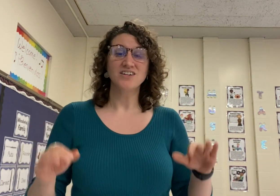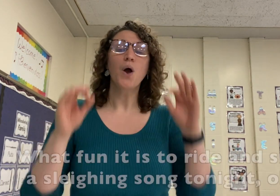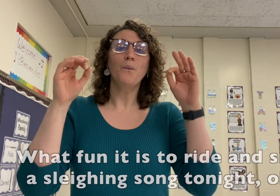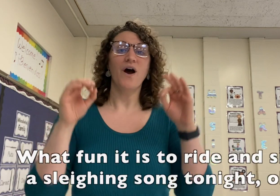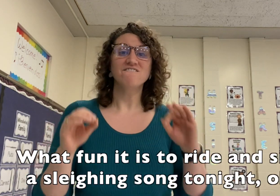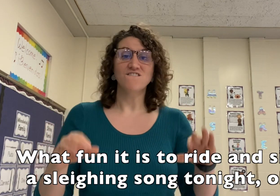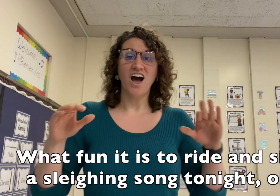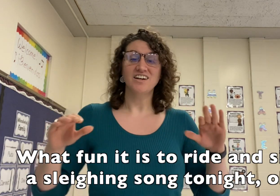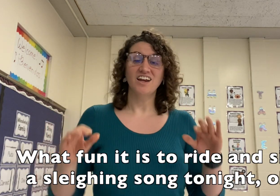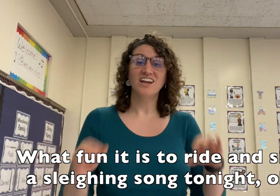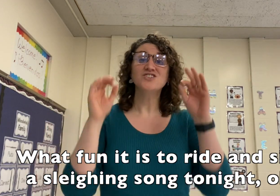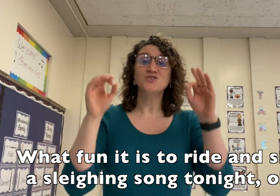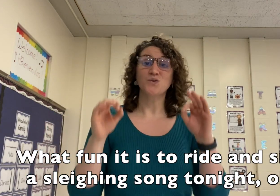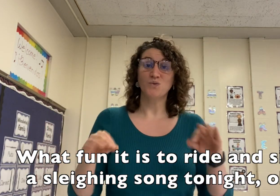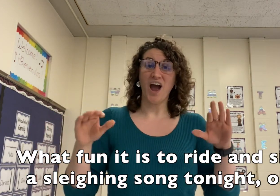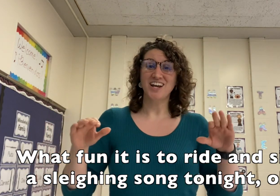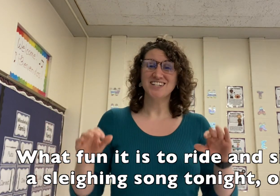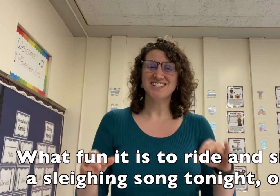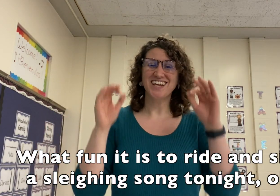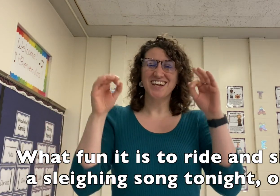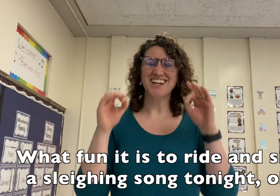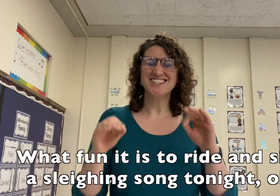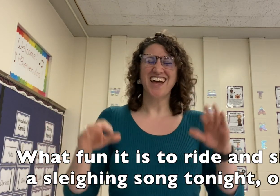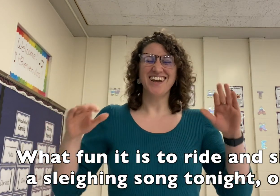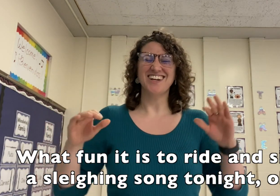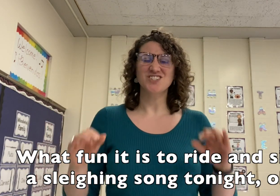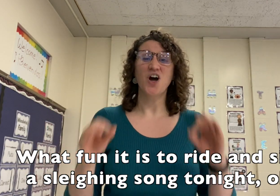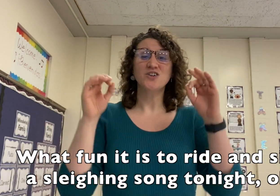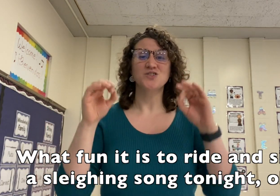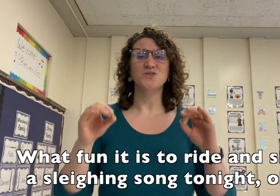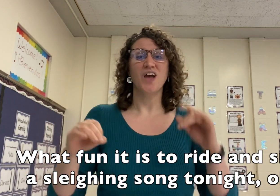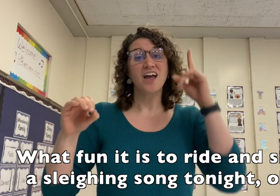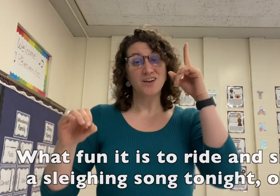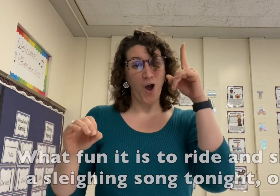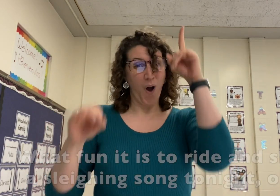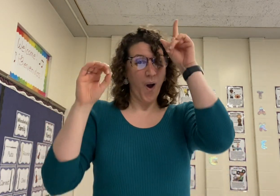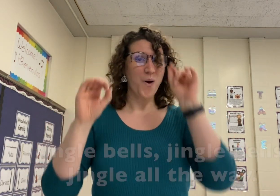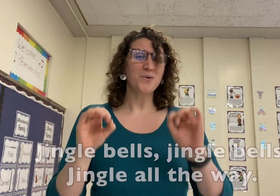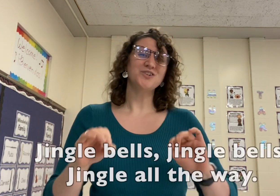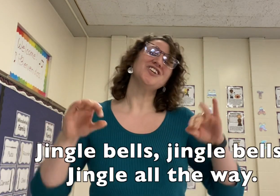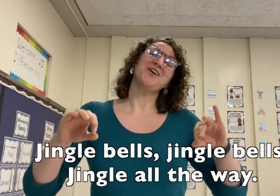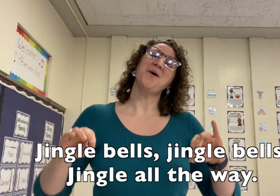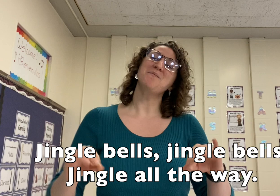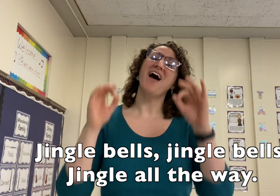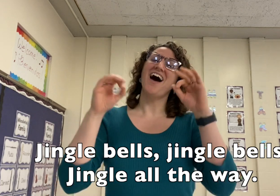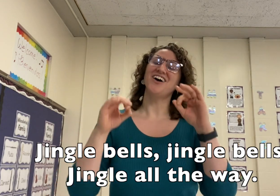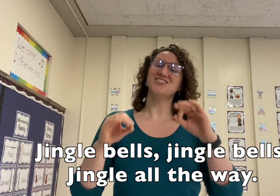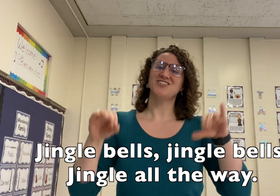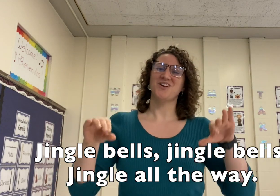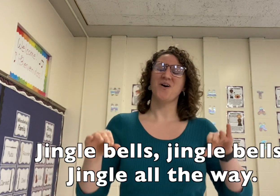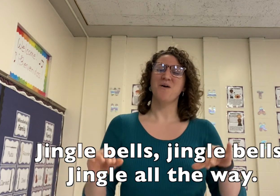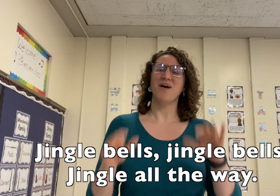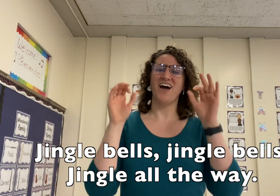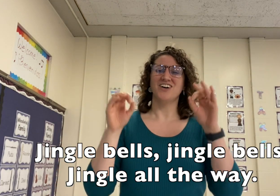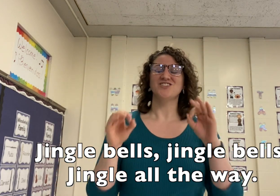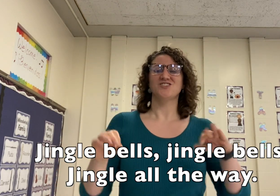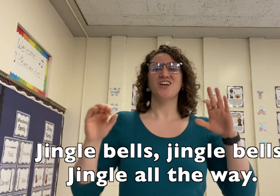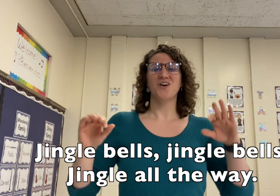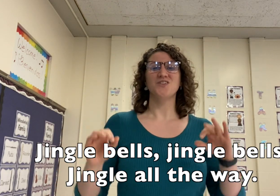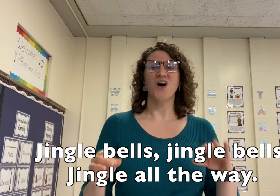let's Oh, fun it is to ride in a one sleigh. Oh, deberty singing,-only the All-Sale-Sale-Sale-Sale Jatchet all